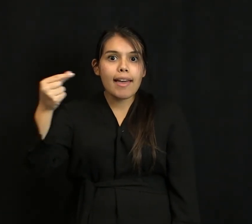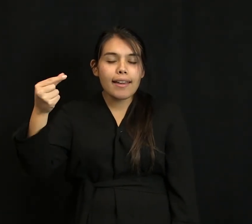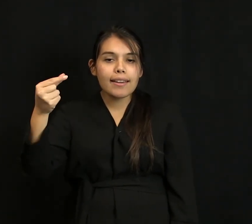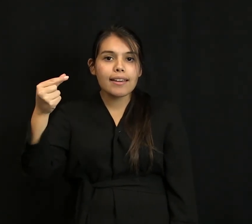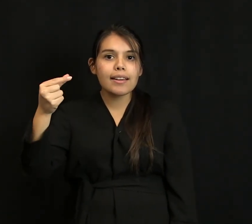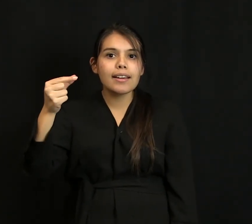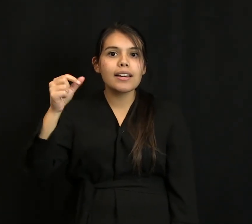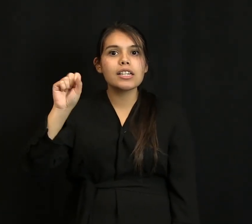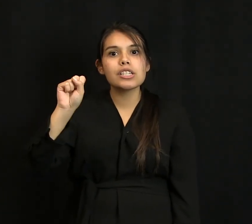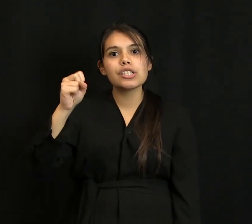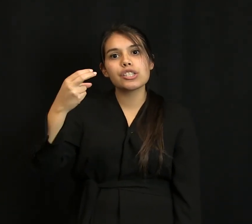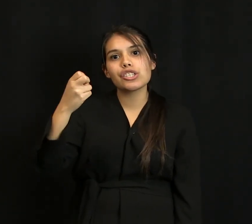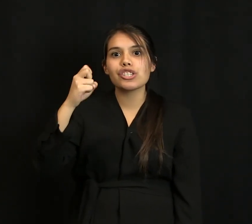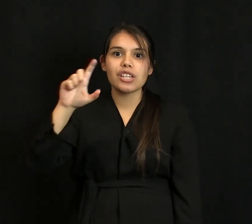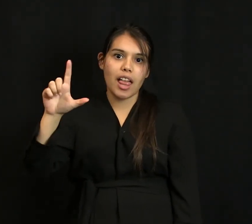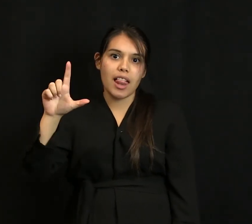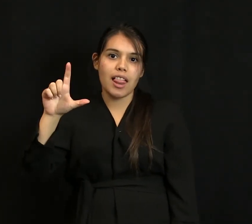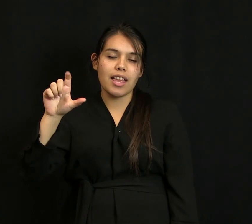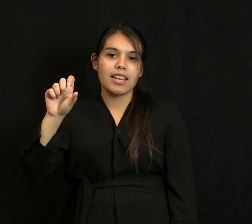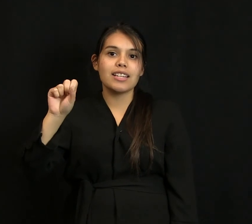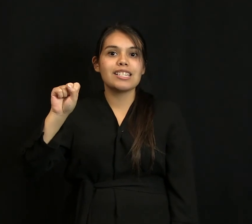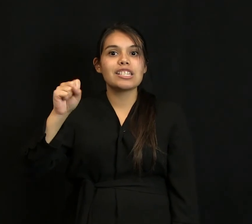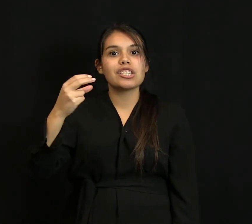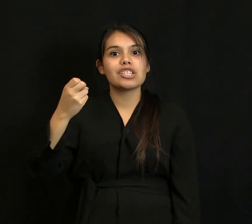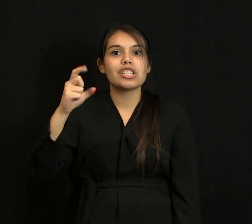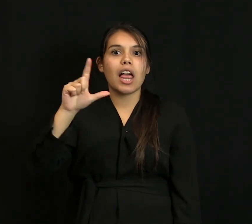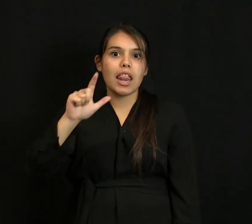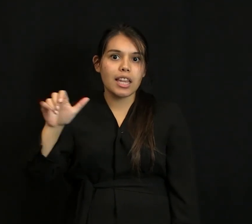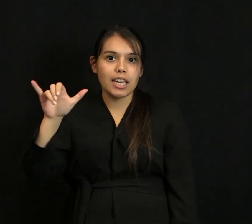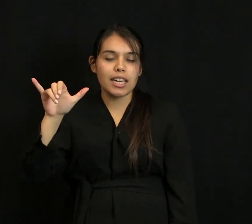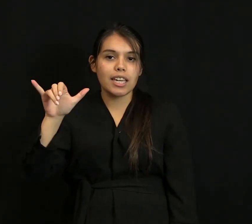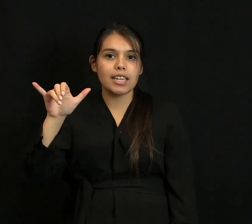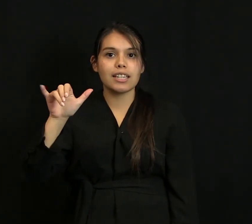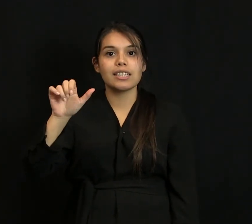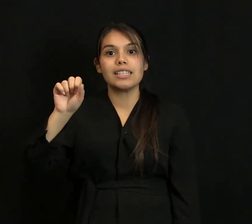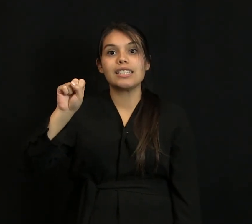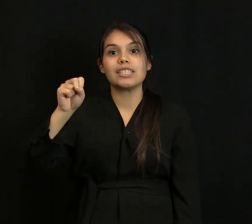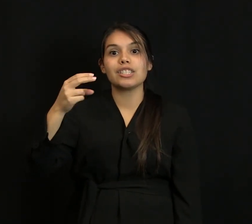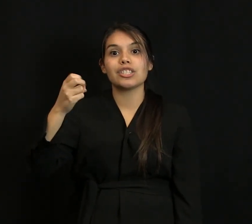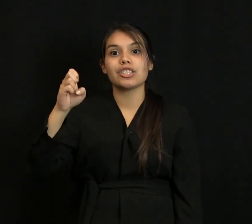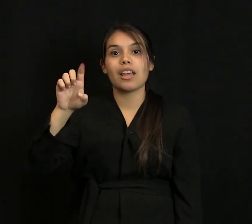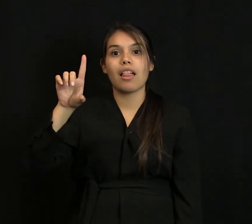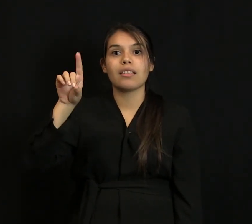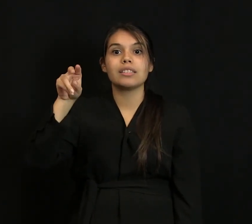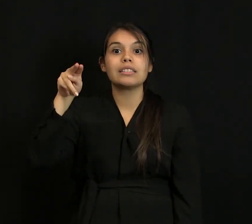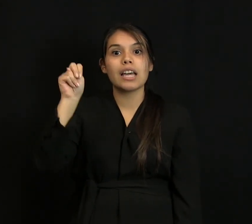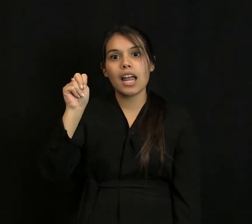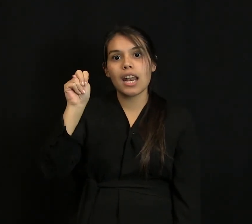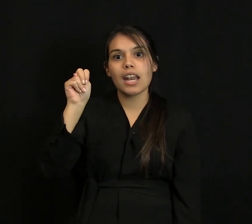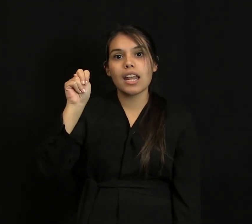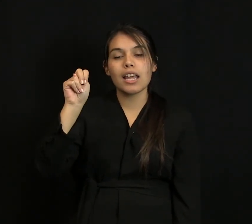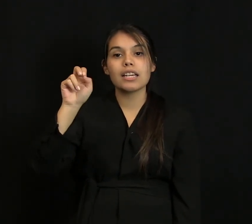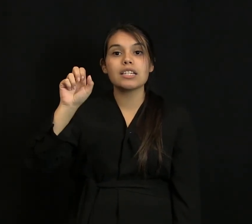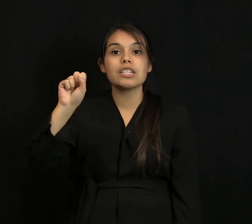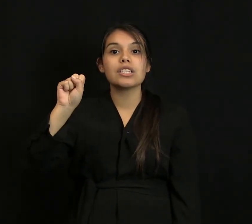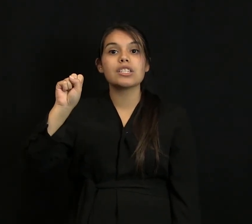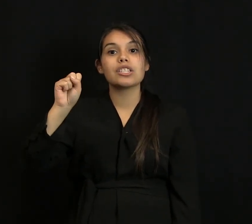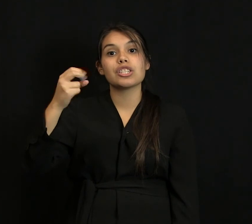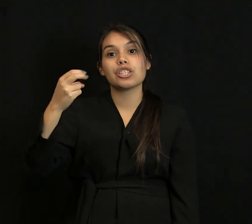Shell, and Shelley, and Sheldon, and Shelby, and Egbert, and Frank,